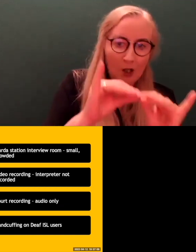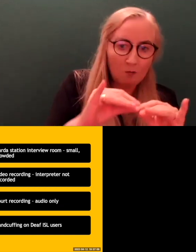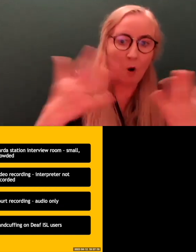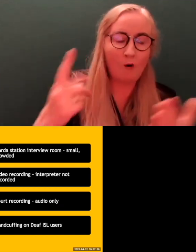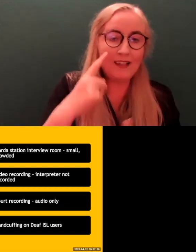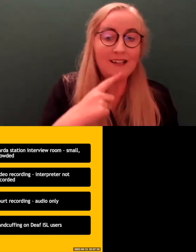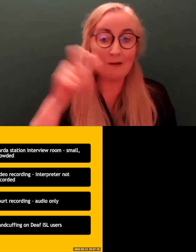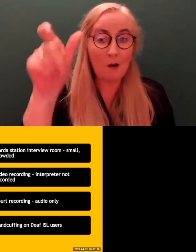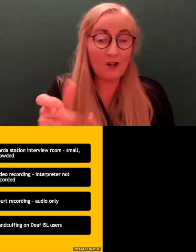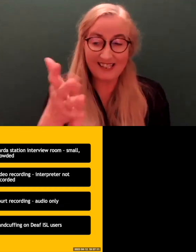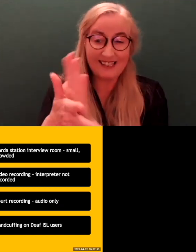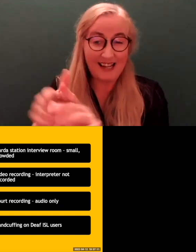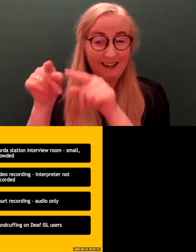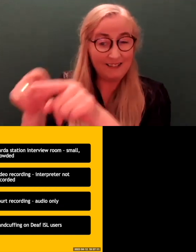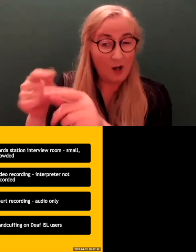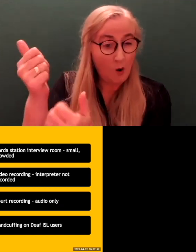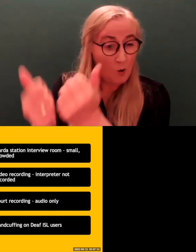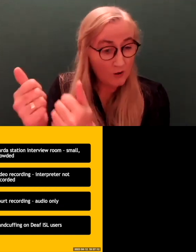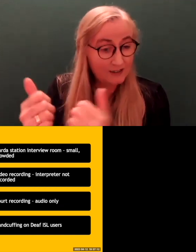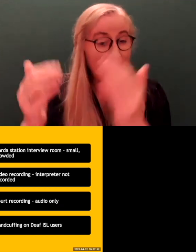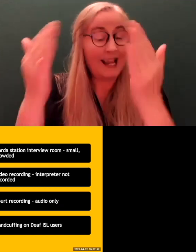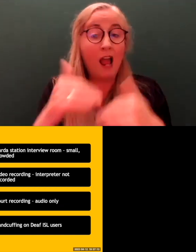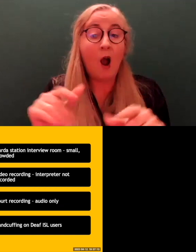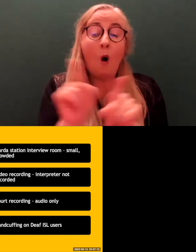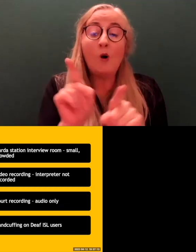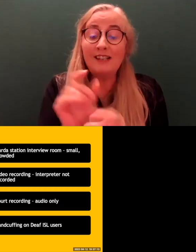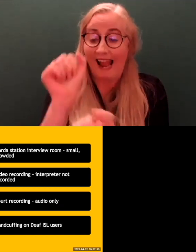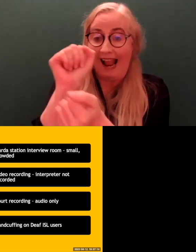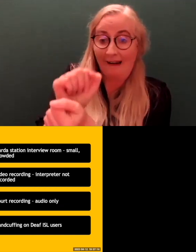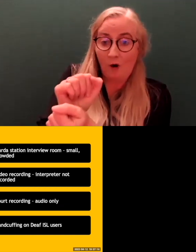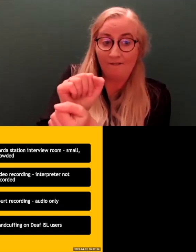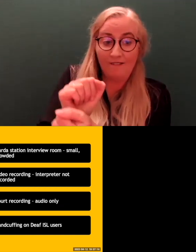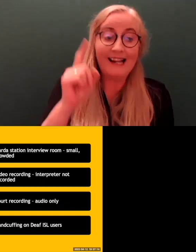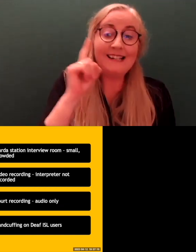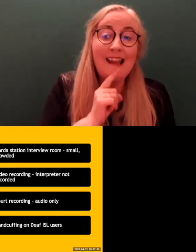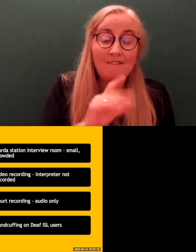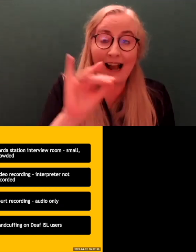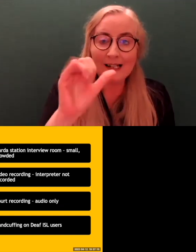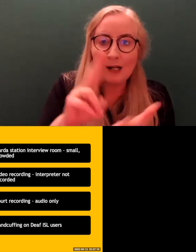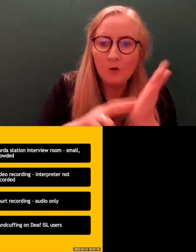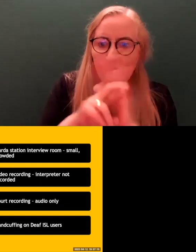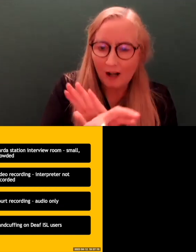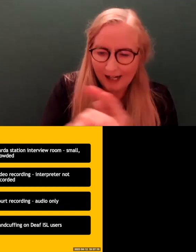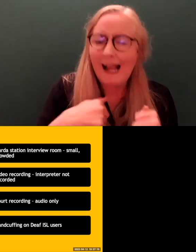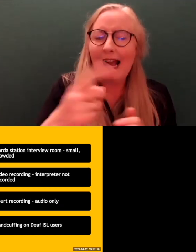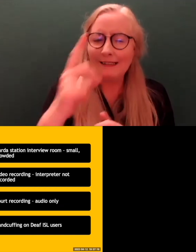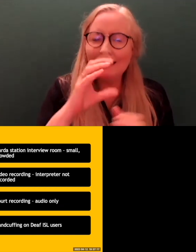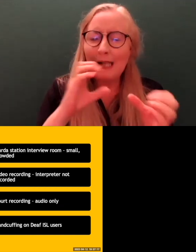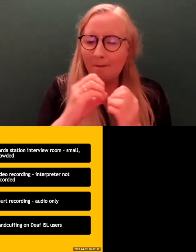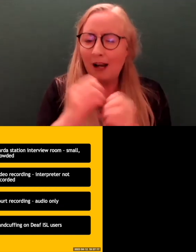And then finally, handcuffing of ISL, deaf ISL users, which I kind of mentioned previously about a person being